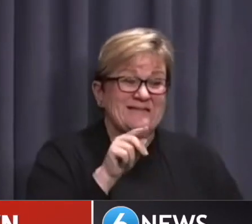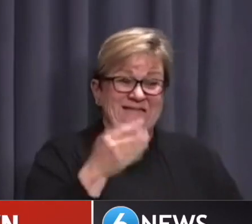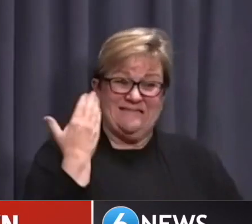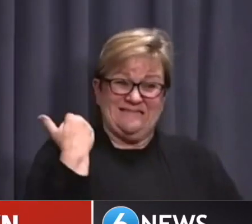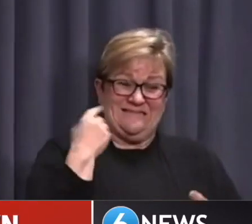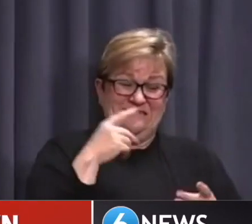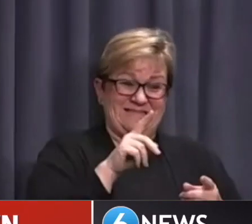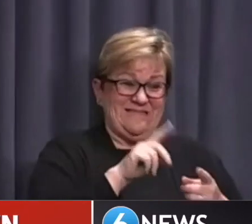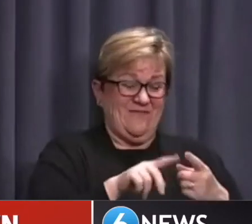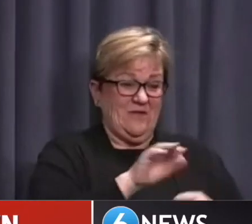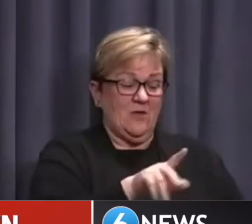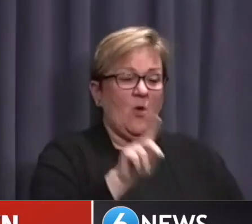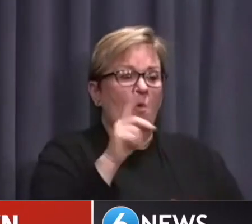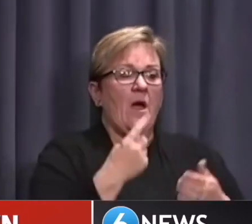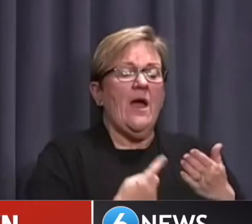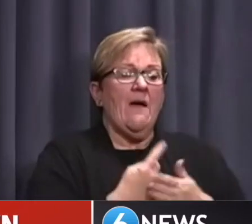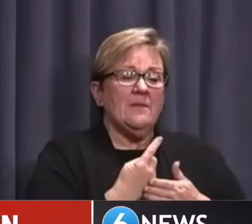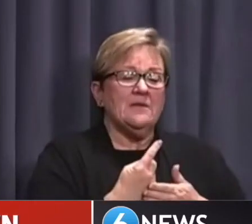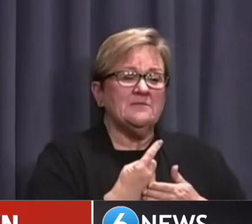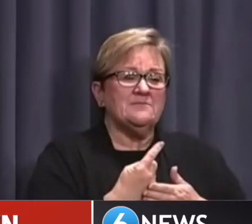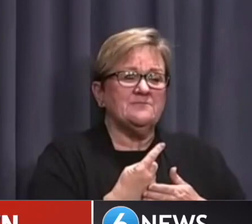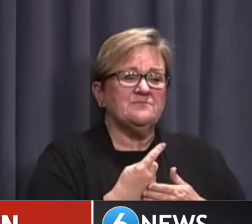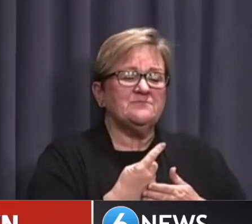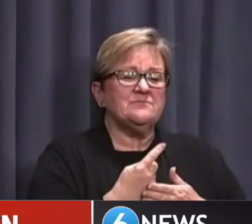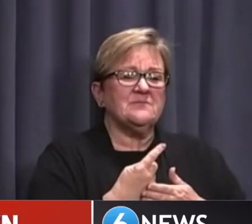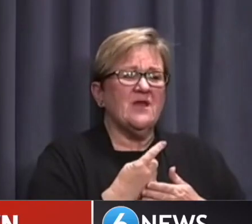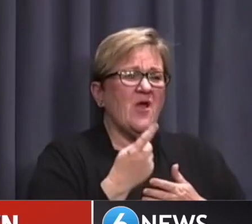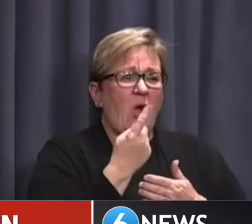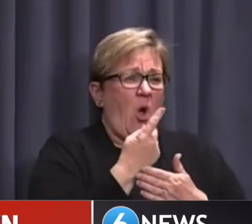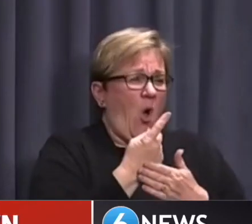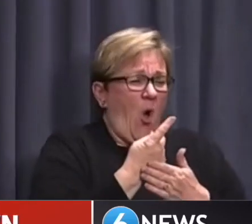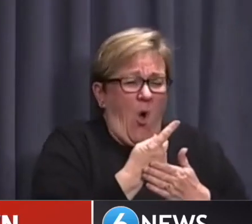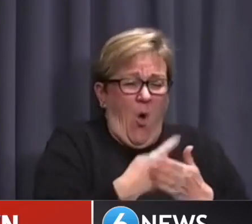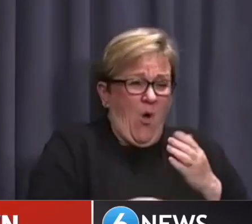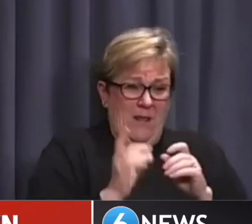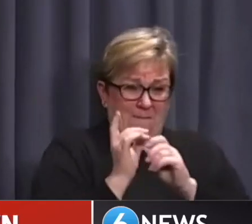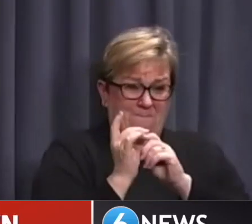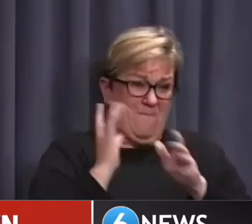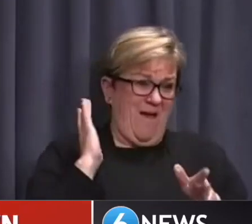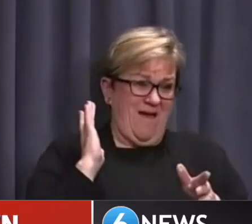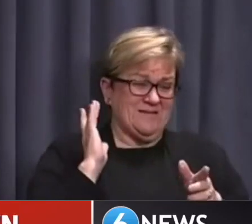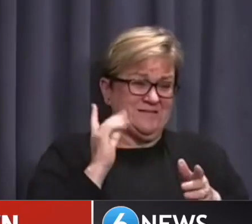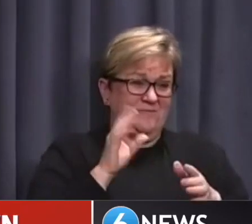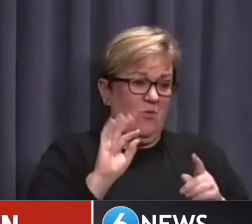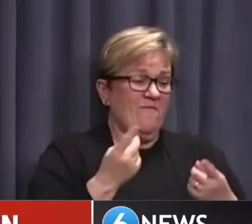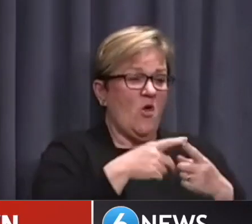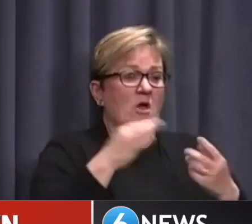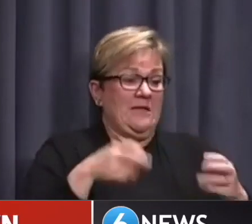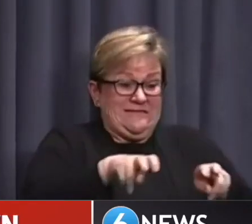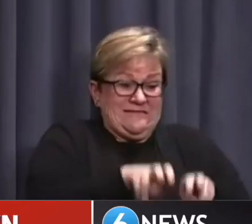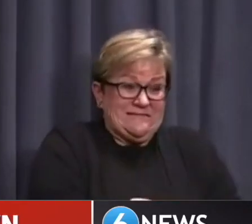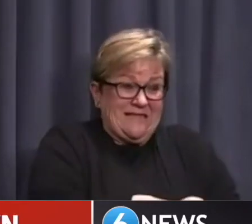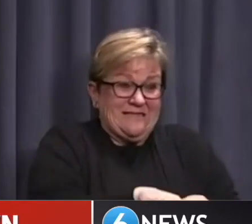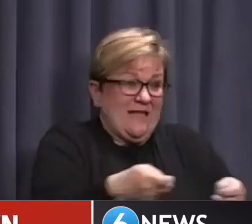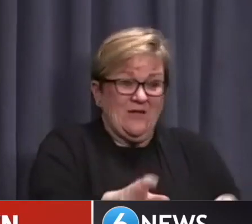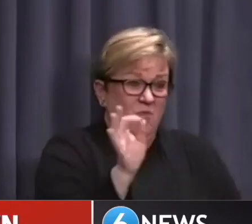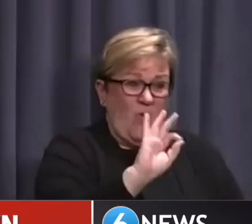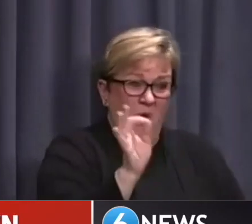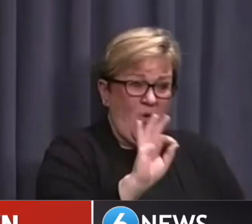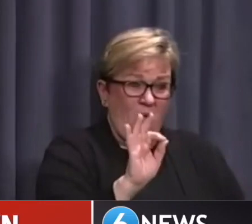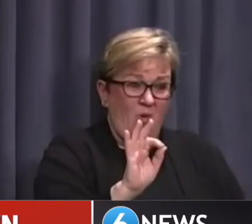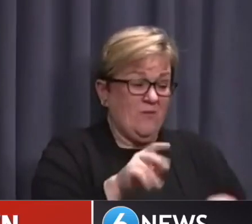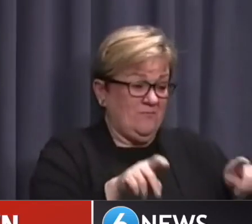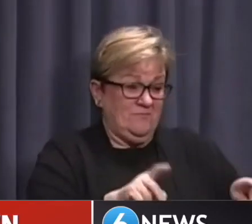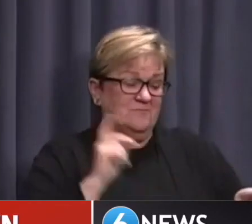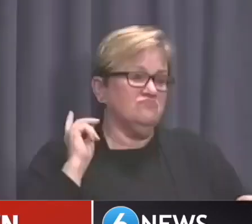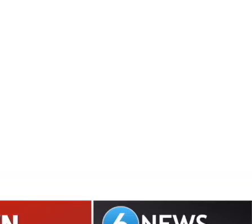infection appears to have involved only fleeting contact with the original case. We need to take